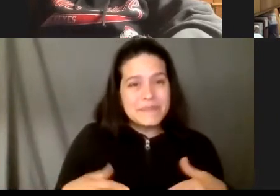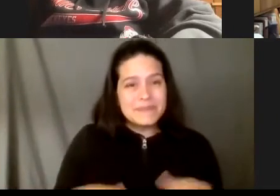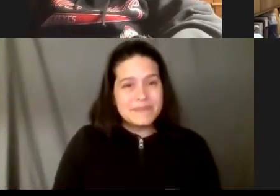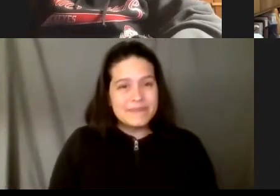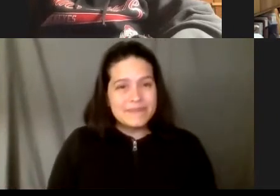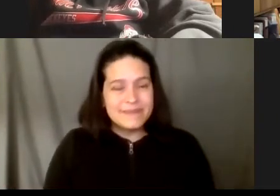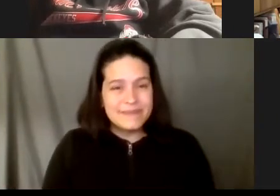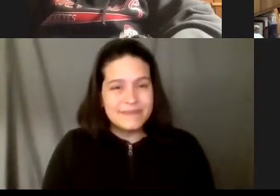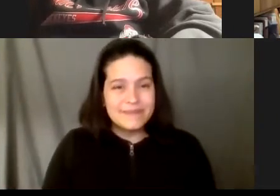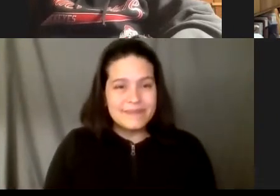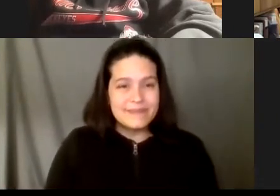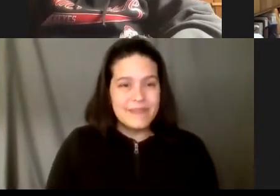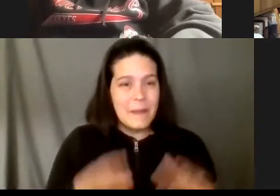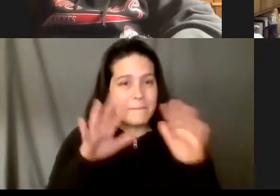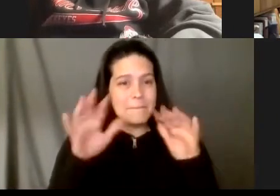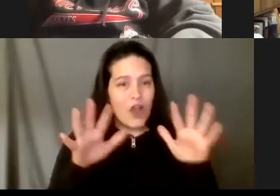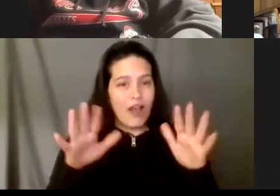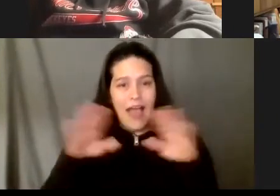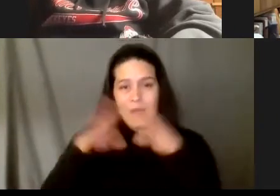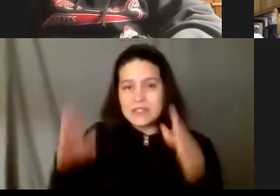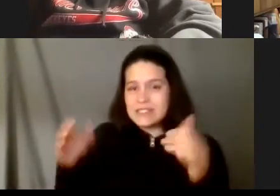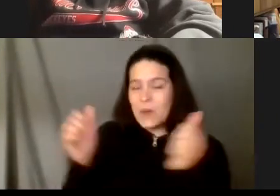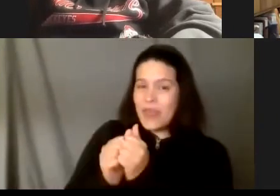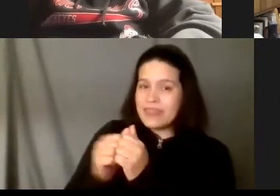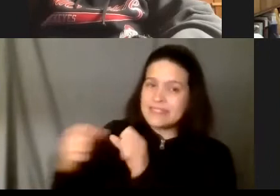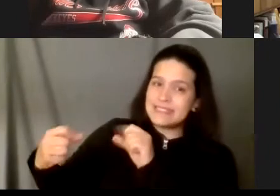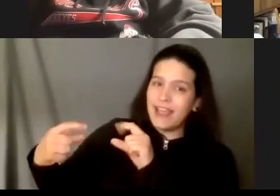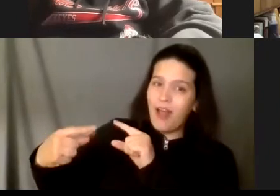the miracle house with a signal yay